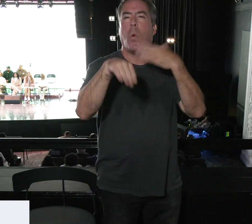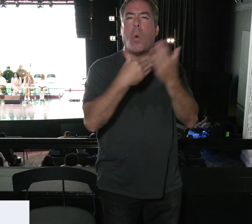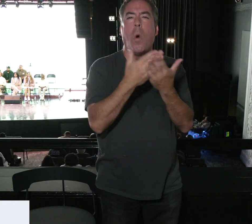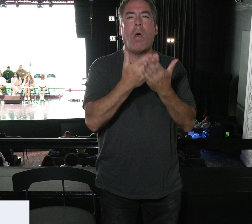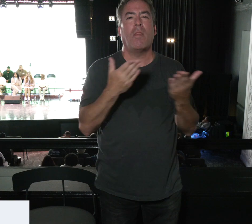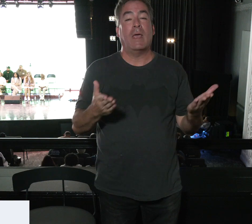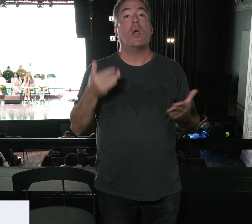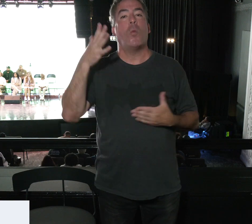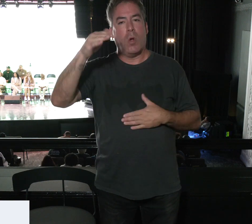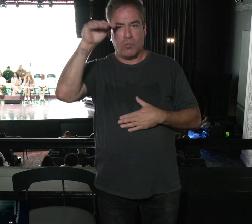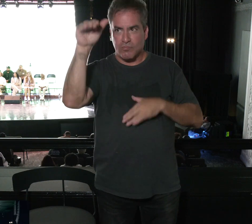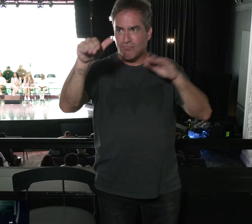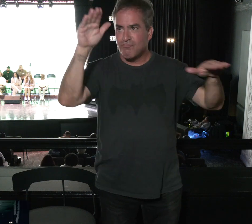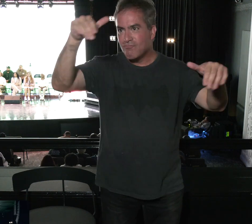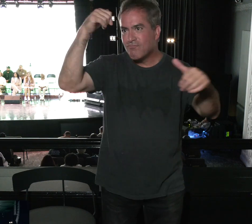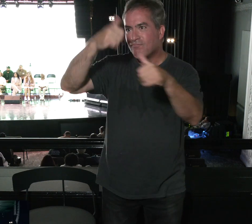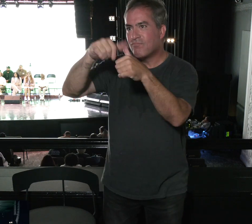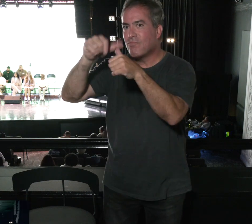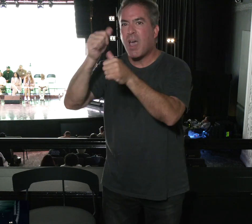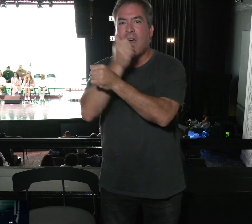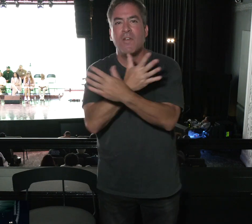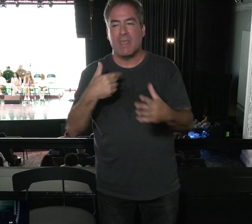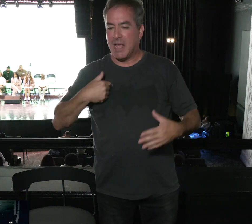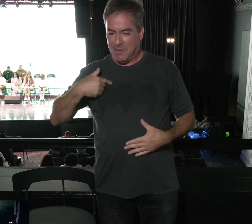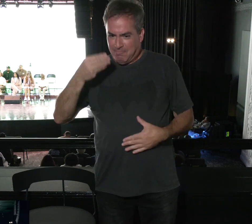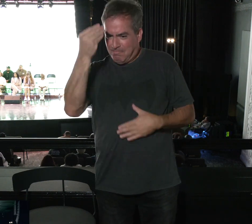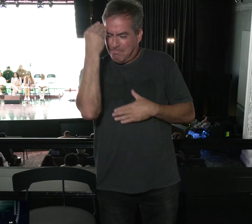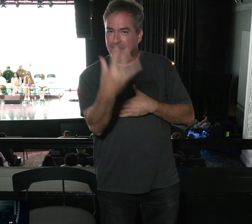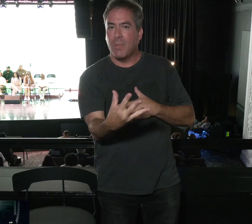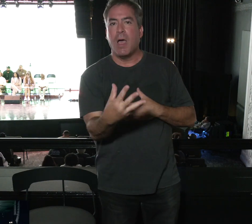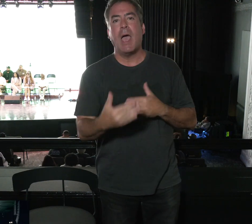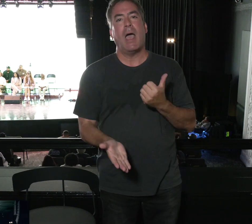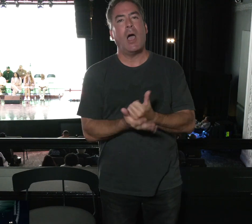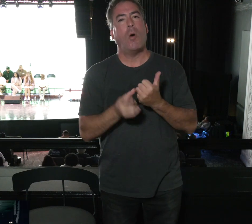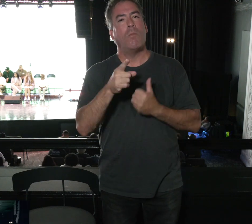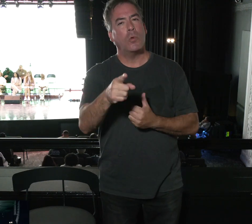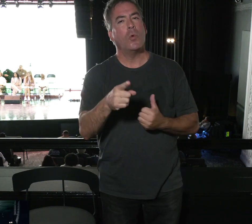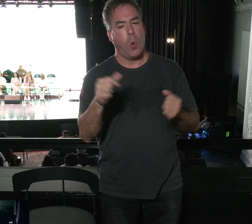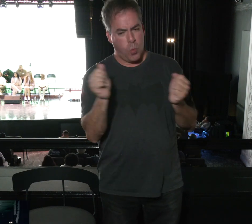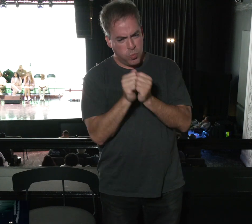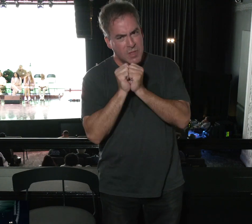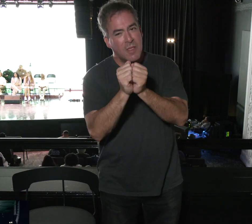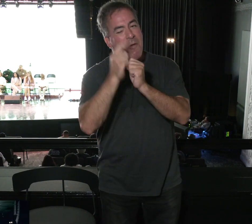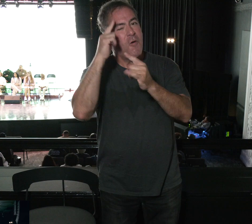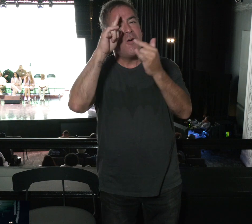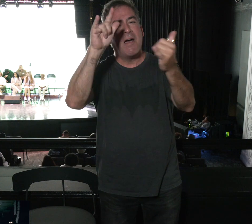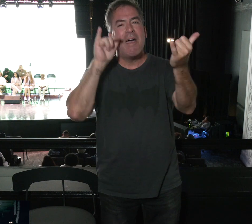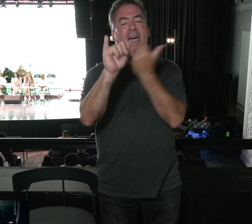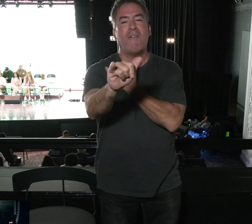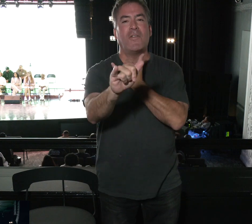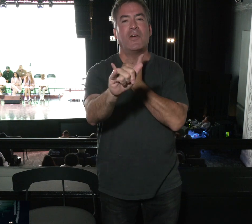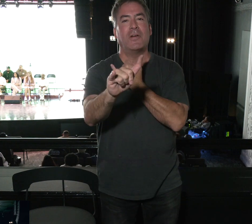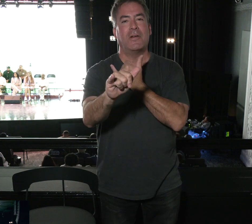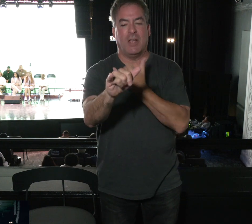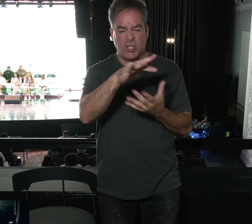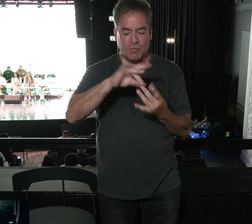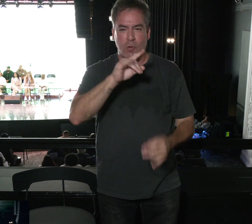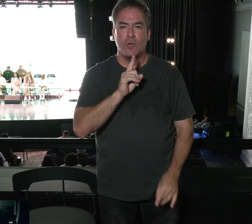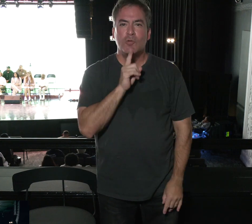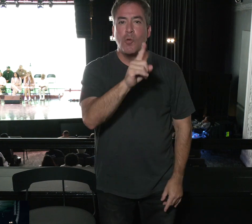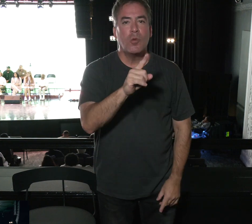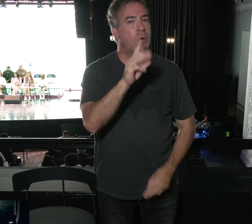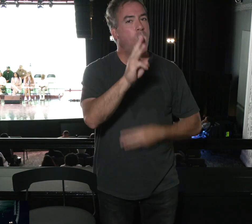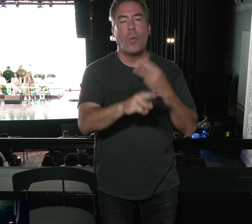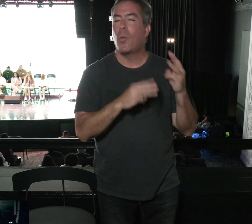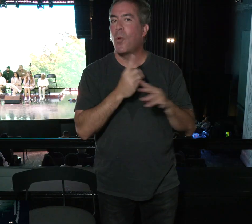things and will remind you of everything I've said to you and help you and be with you forever. Spirit of truth, the world